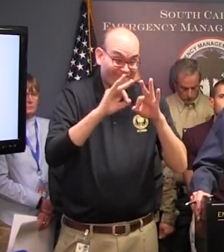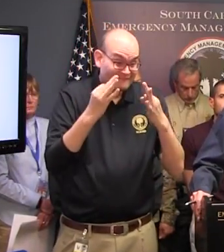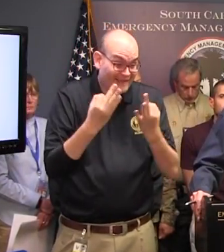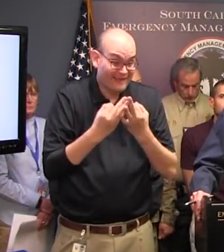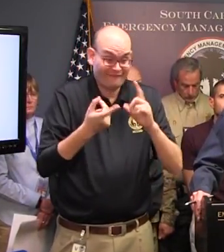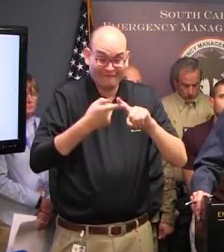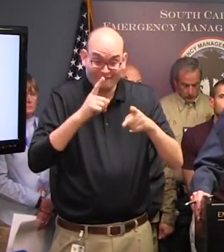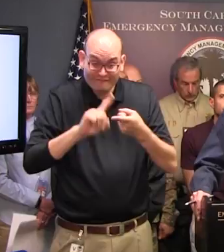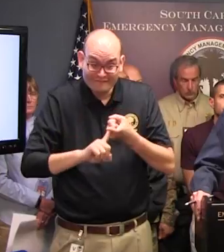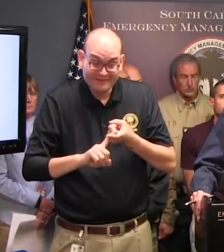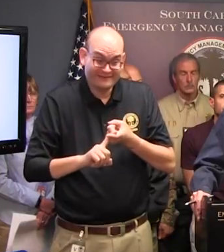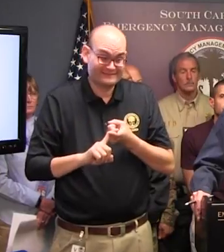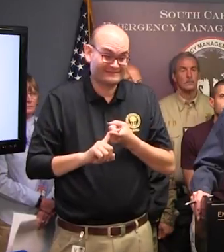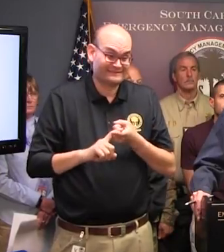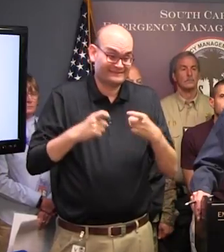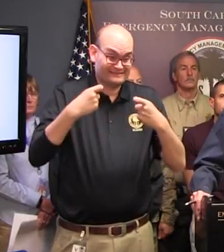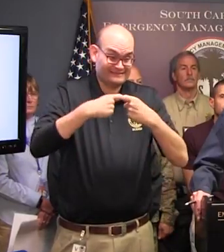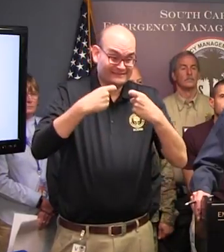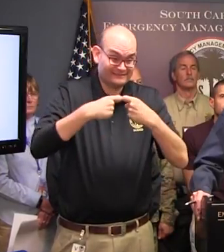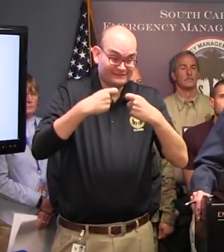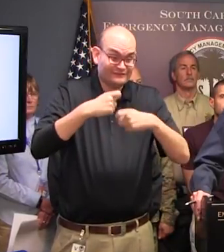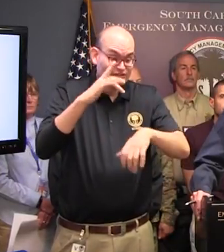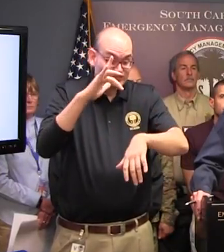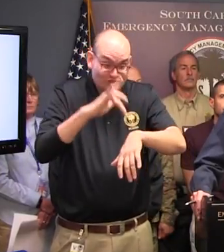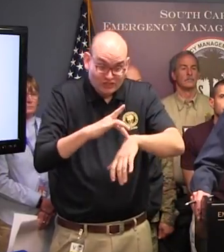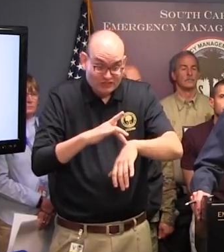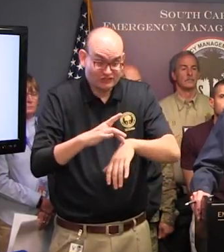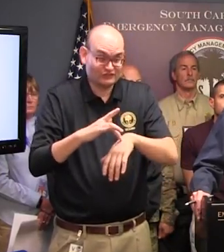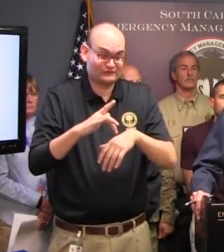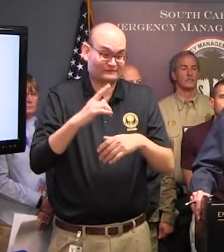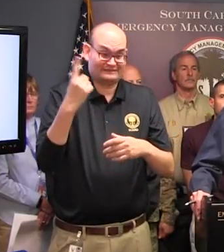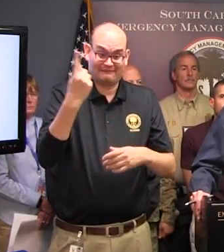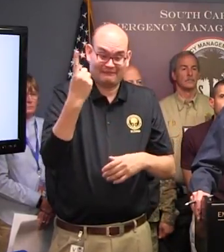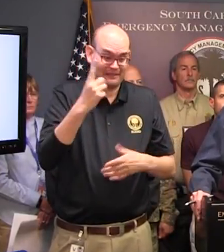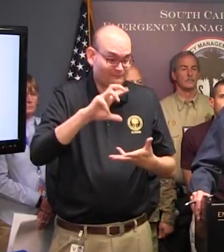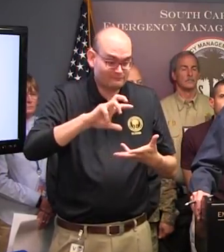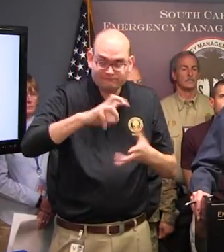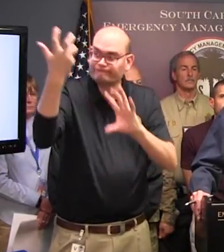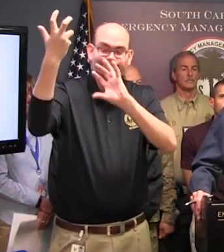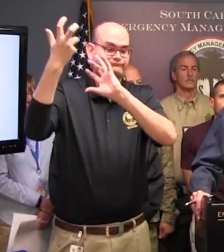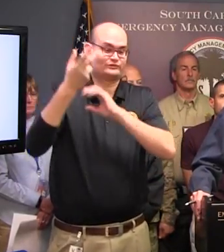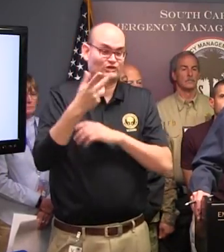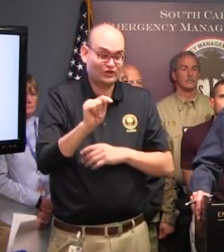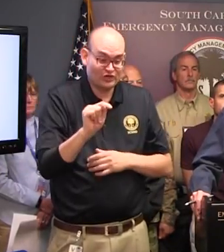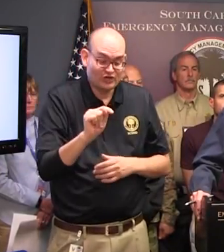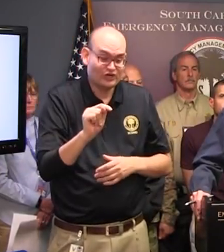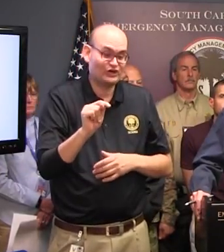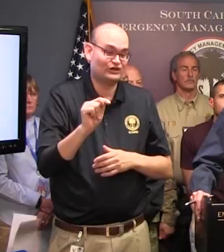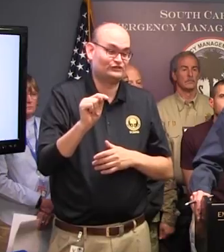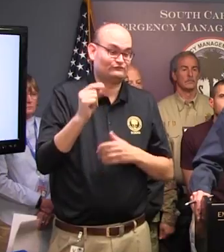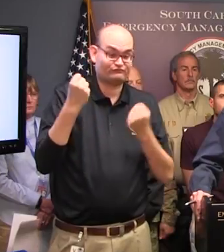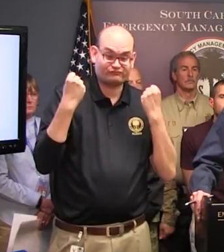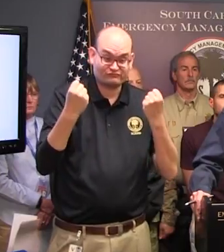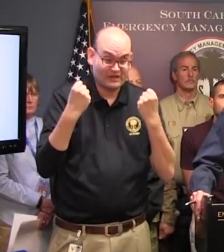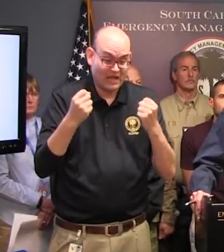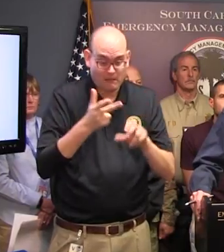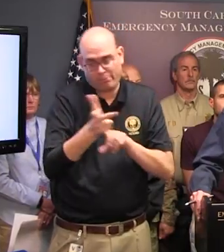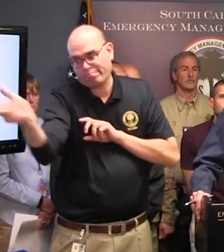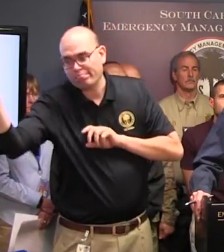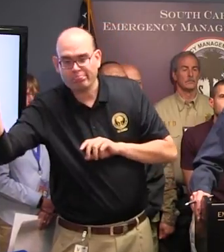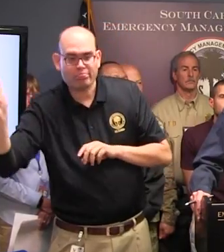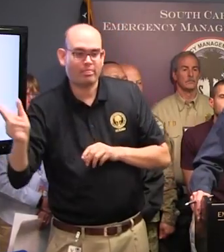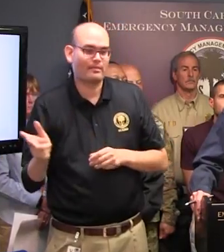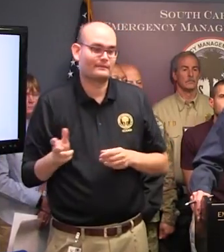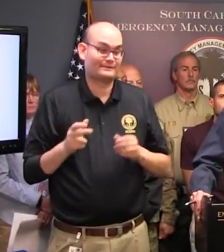wire or gets hit by something flying through the air or slips and falls or runs off the road because of the rain and they're not paying attention, you can't rewind